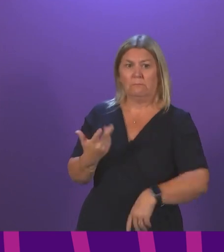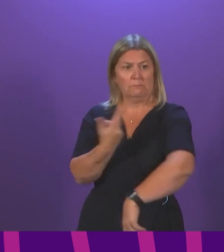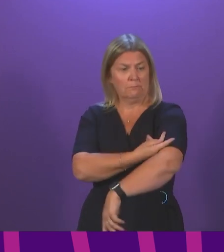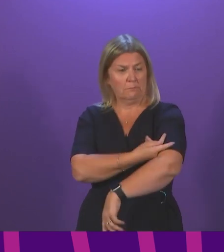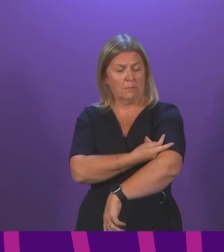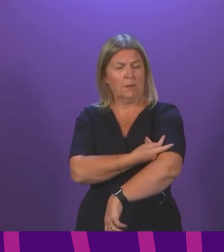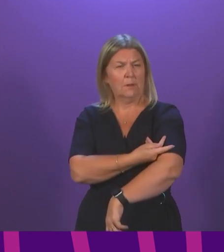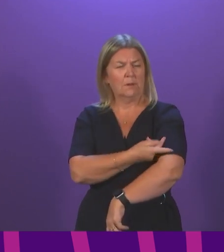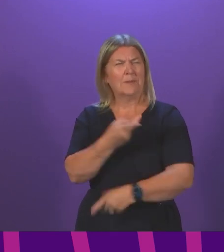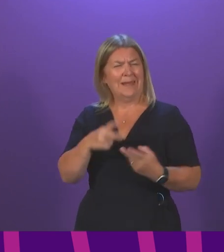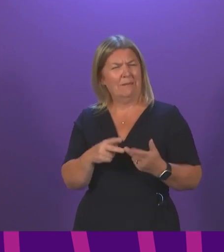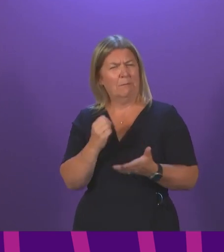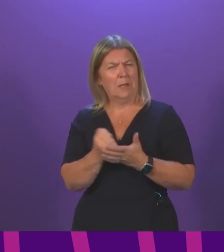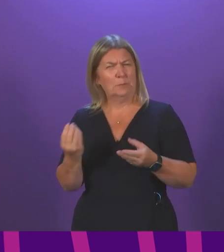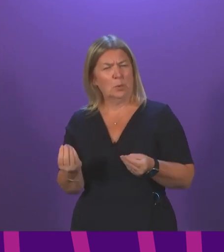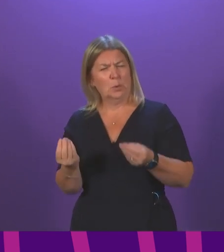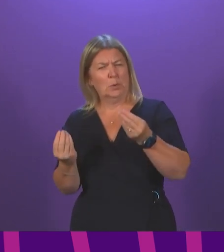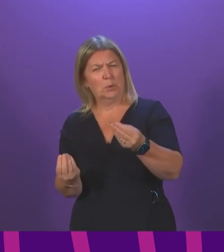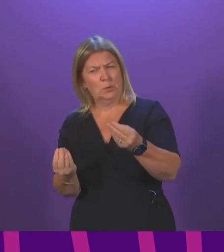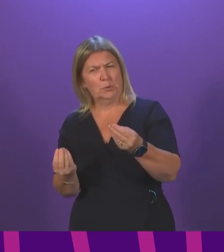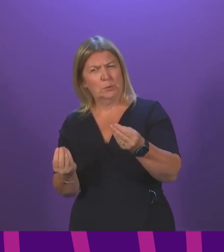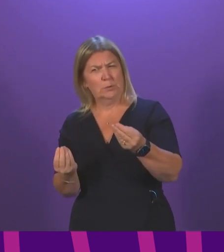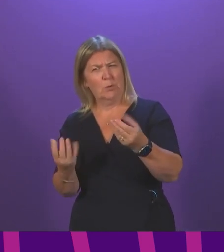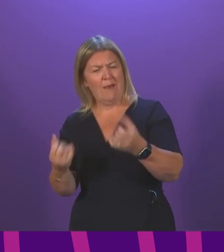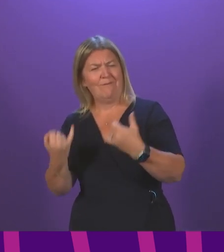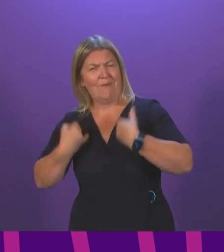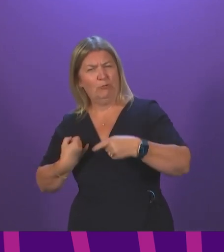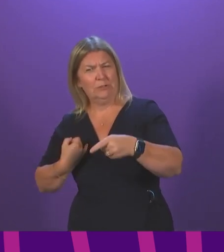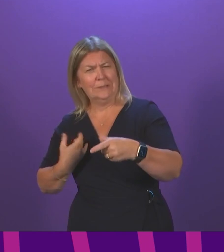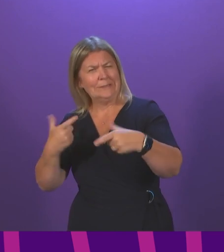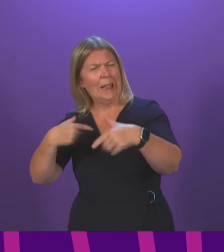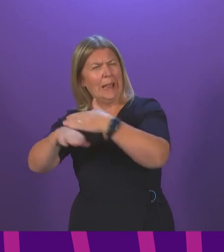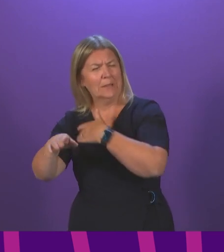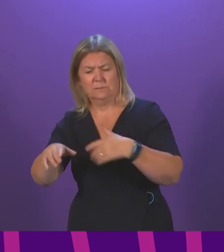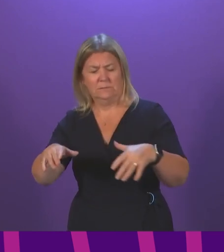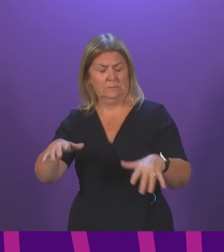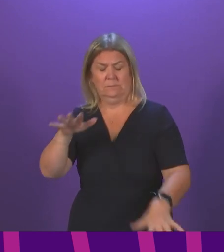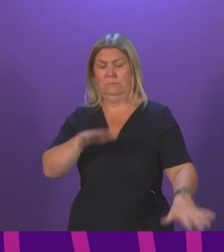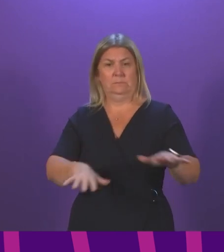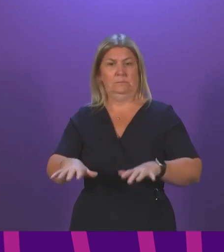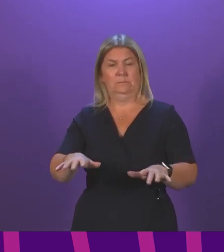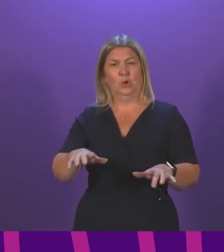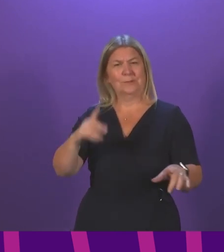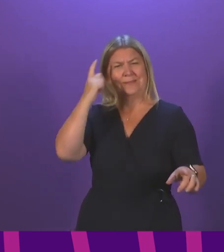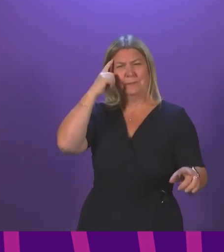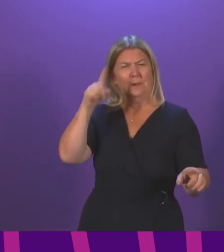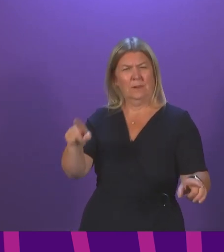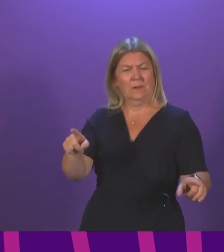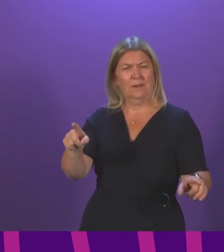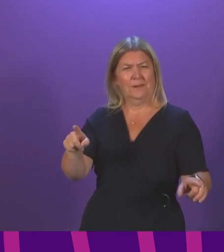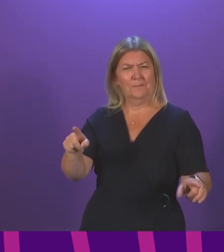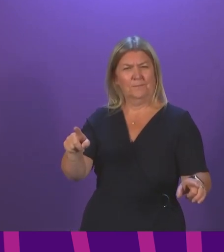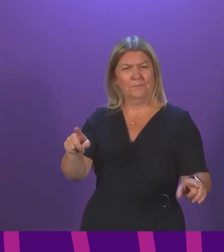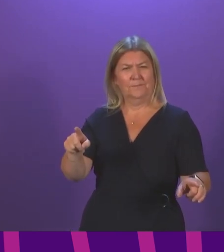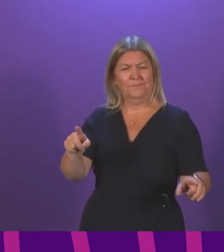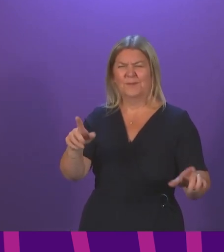who does have a passport and does have the virus will be able to walk straight in. How does that make sense? There are no